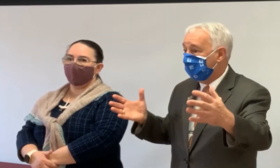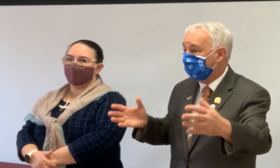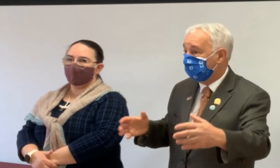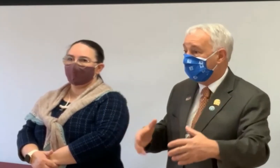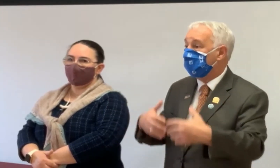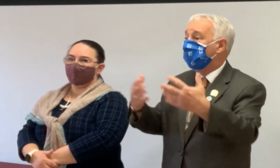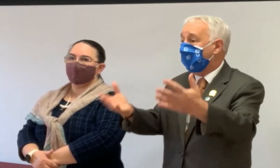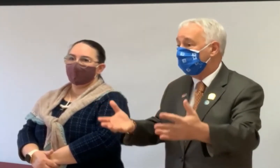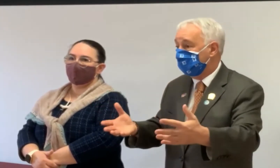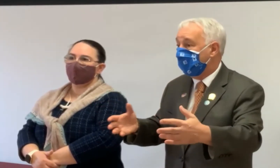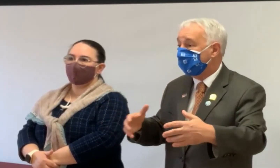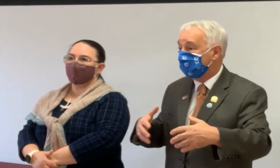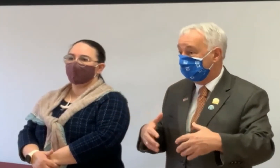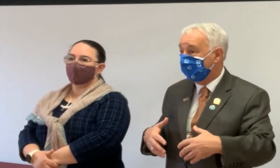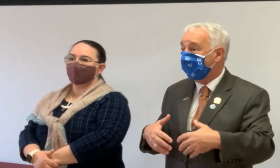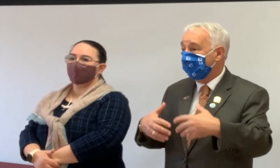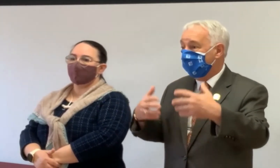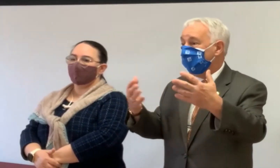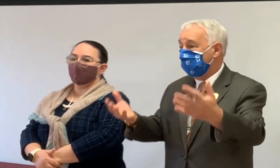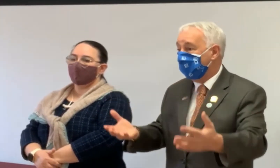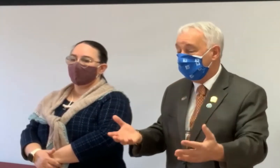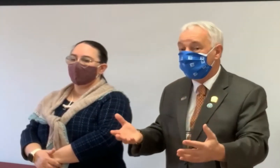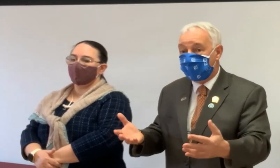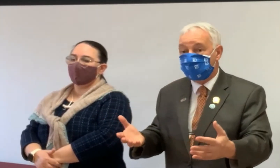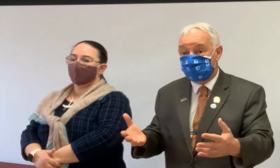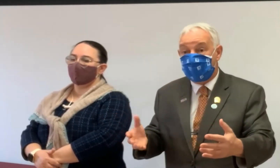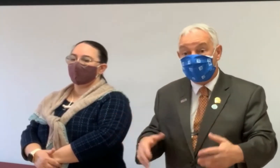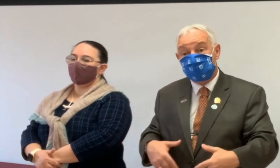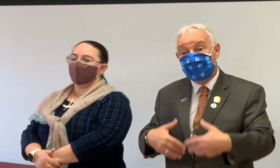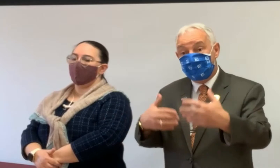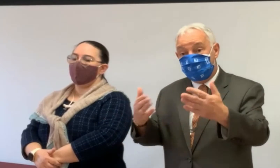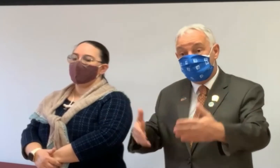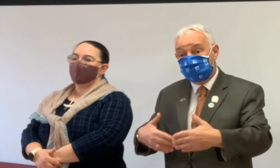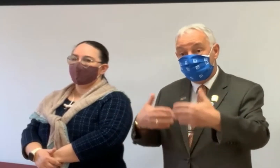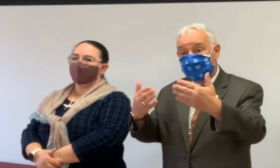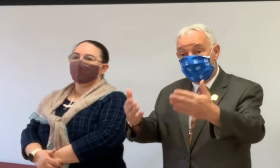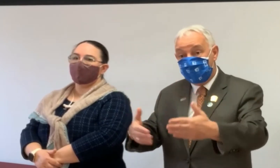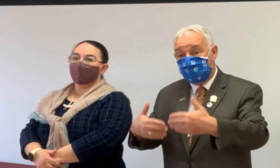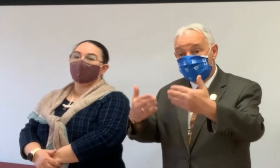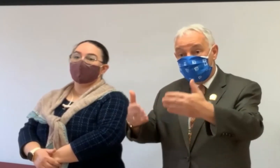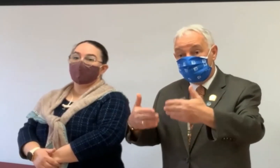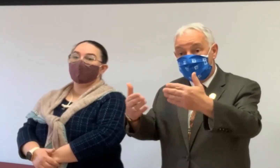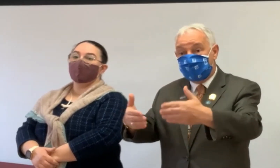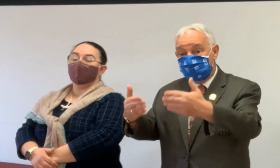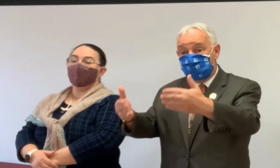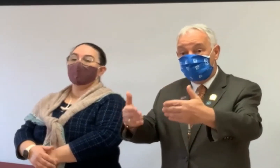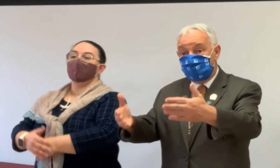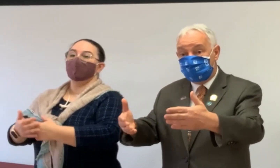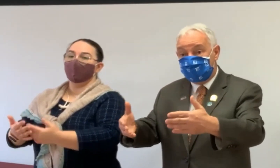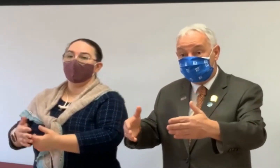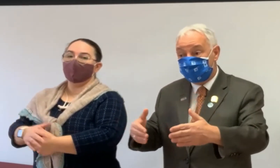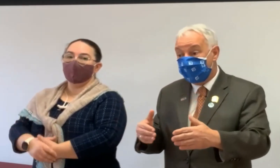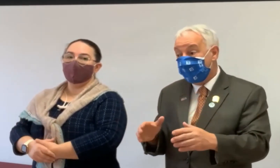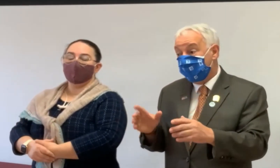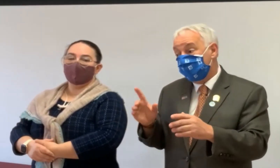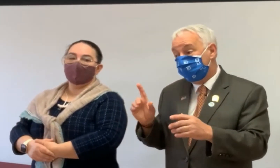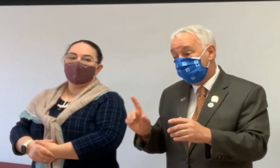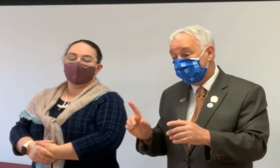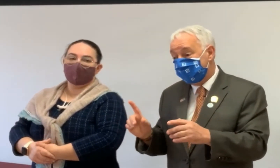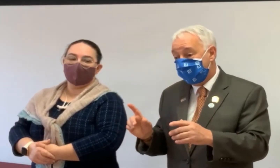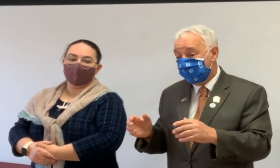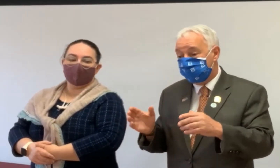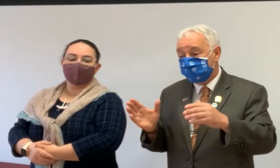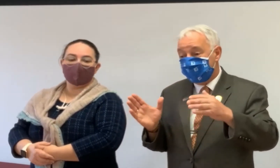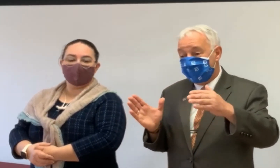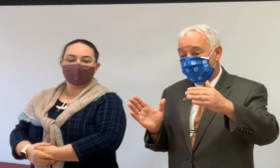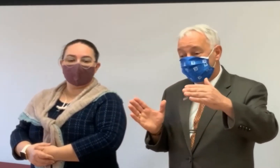have equity of $50,000 by the time you pass on, because all those years you're using it. But what's